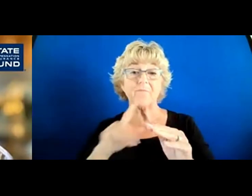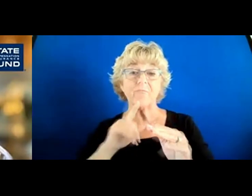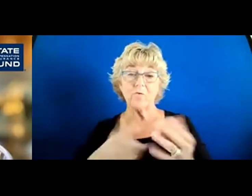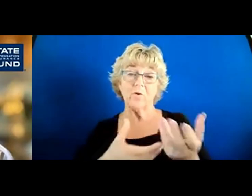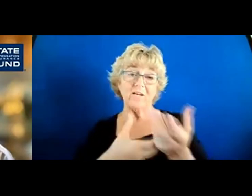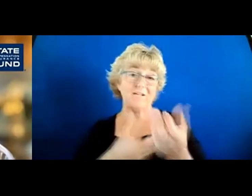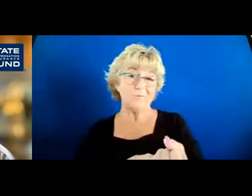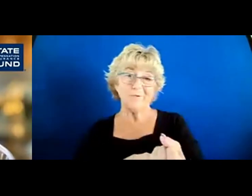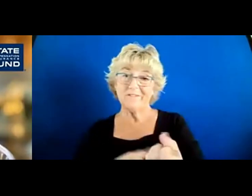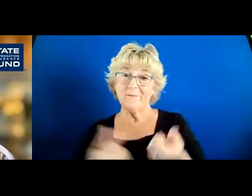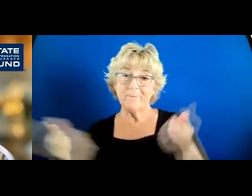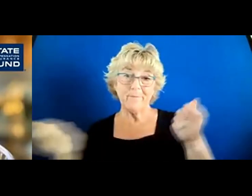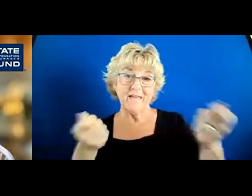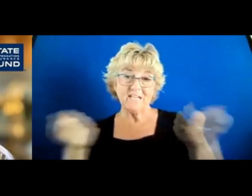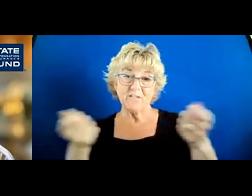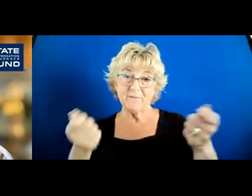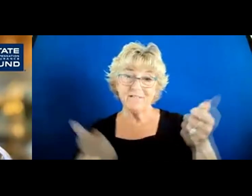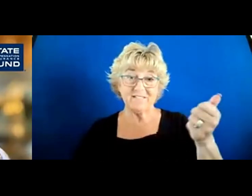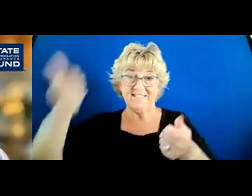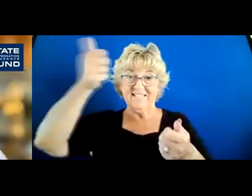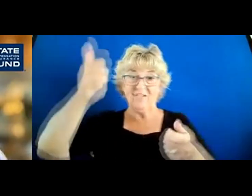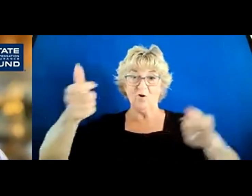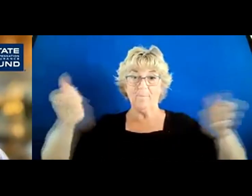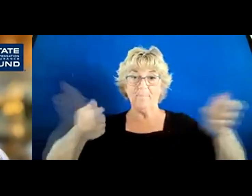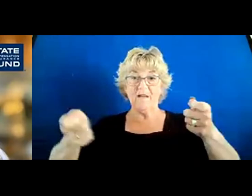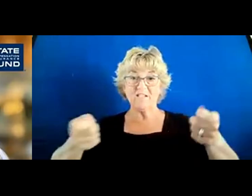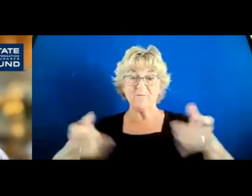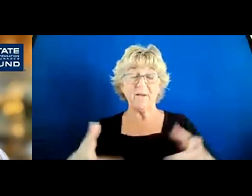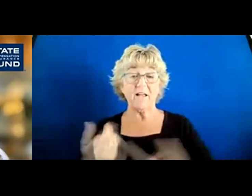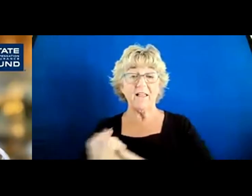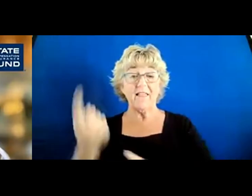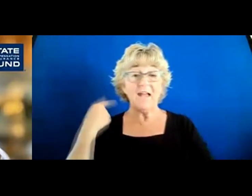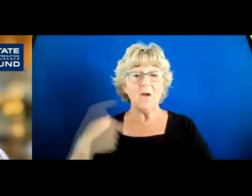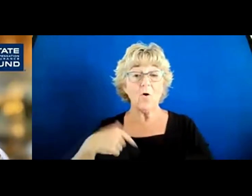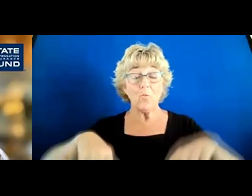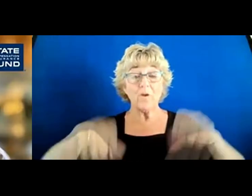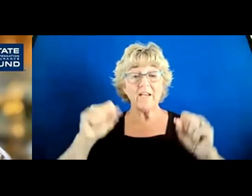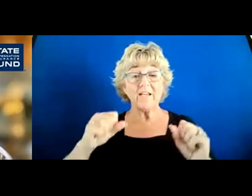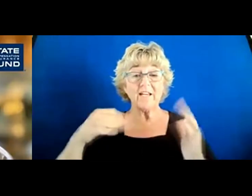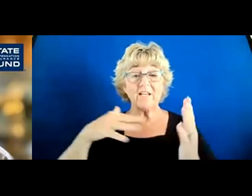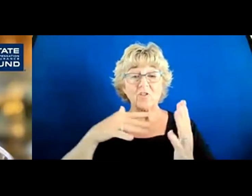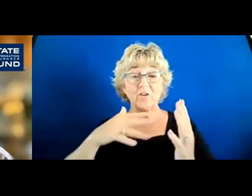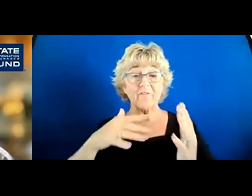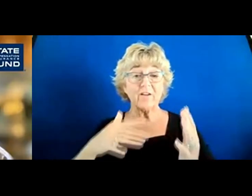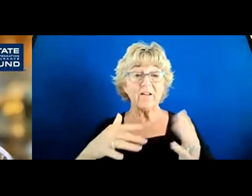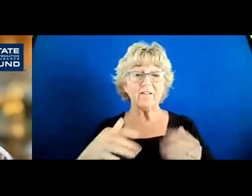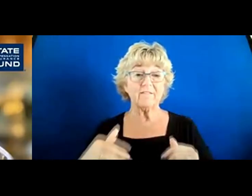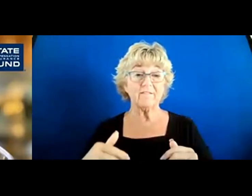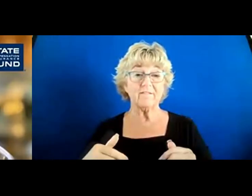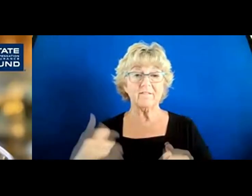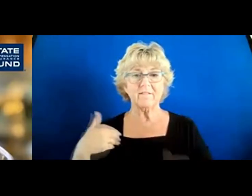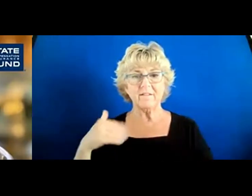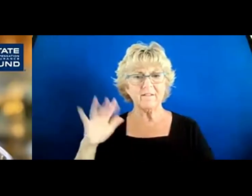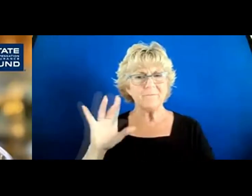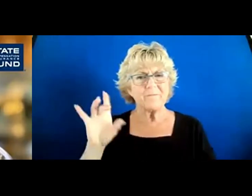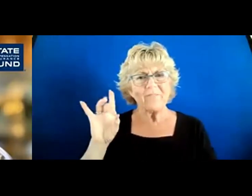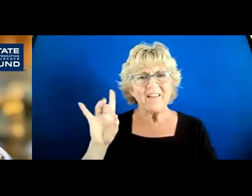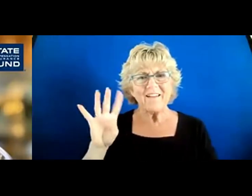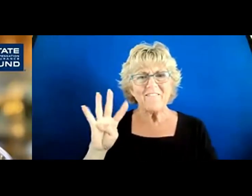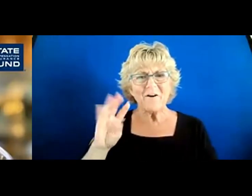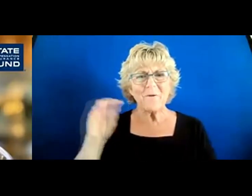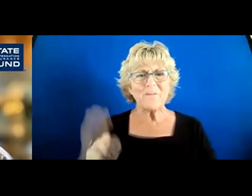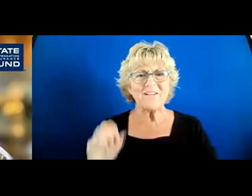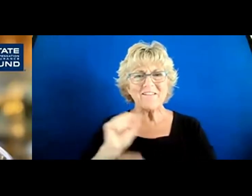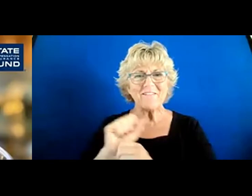management, particularly senior management. You know, last year, when we took the survey, it's gone up every year. Last year, we had 84% of our